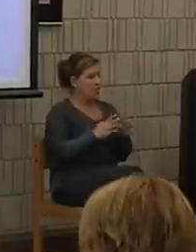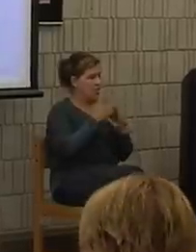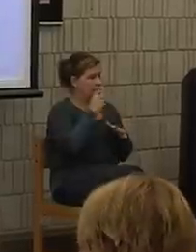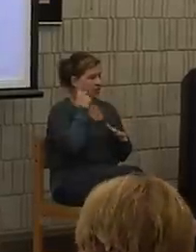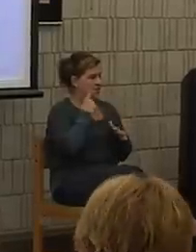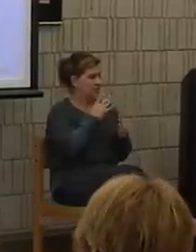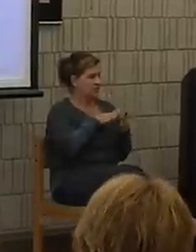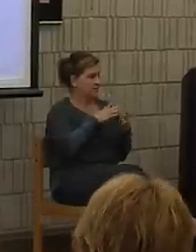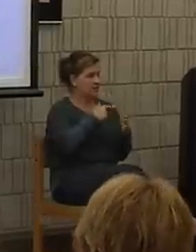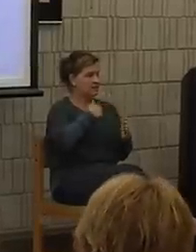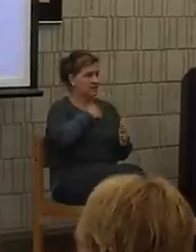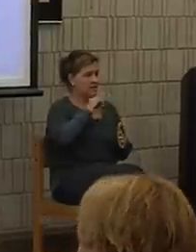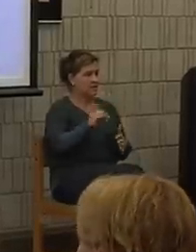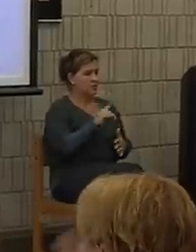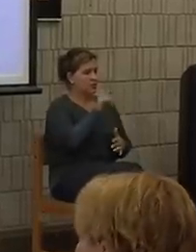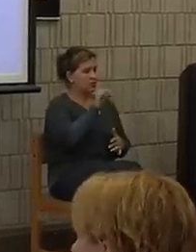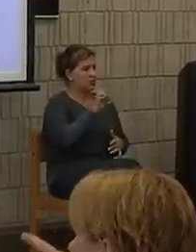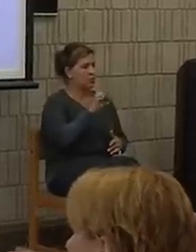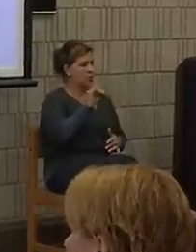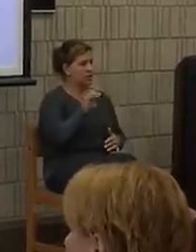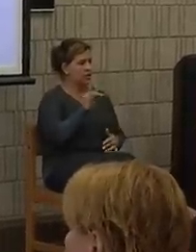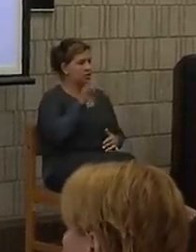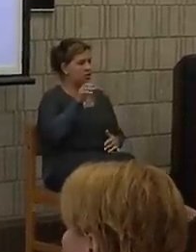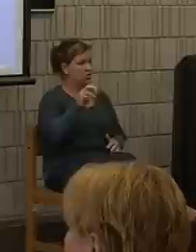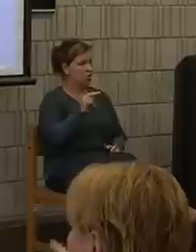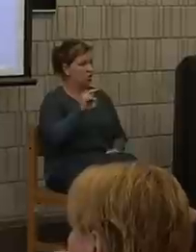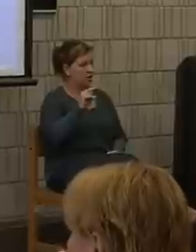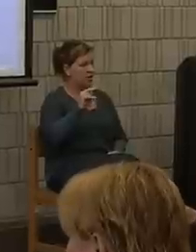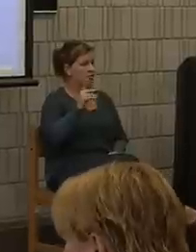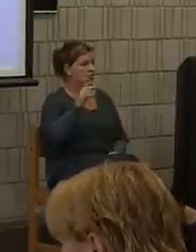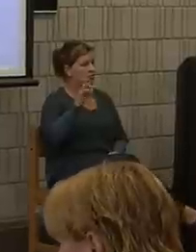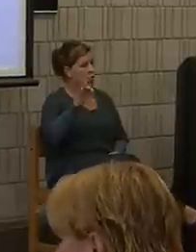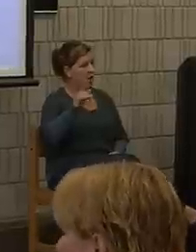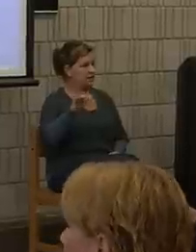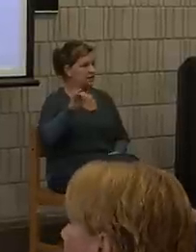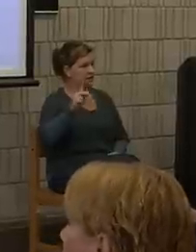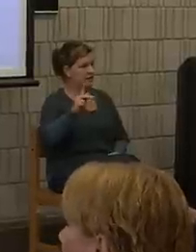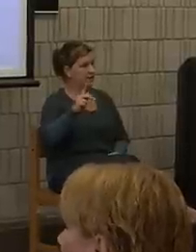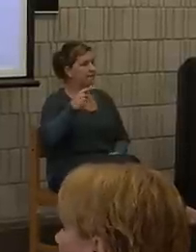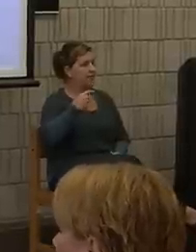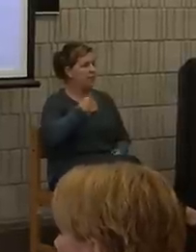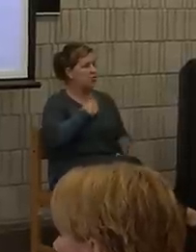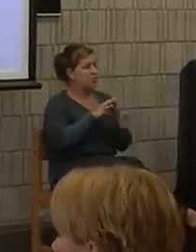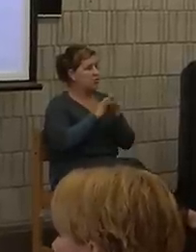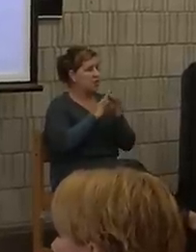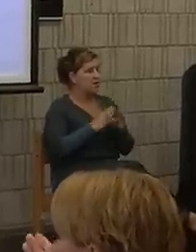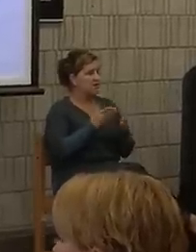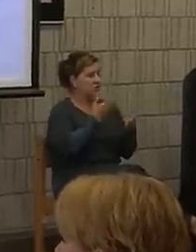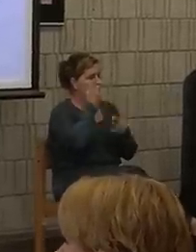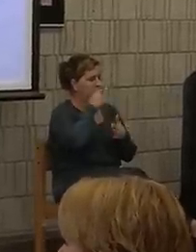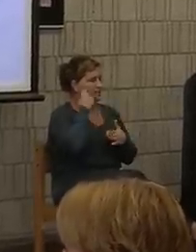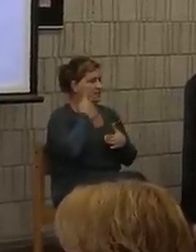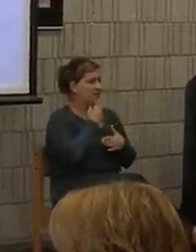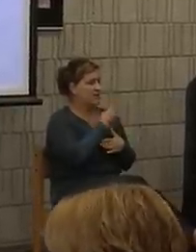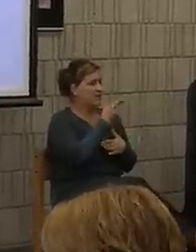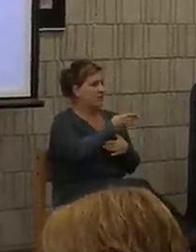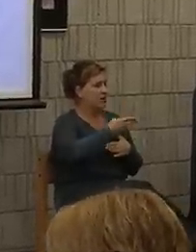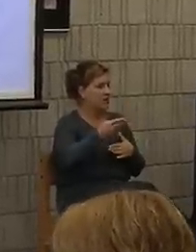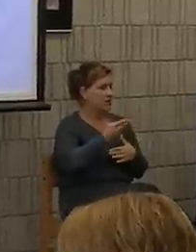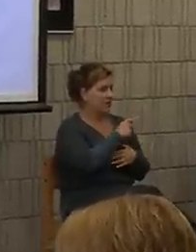I'm a Learning Specialist out of Disability Services and also a Coordinator of Services for our Deaf and Hard of Hearing faculty and students.